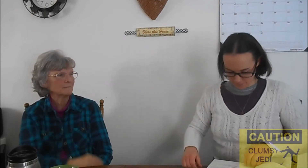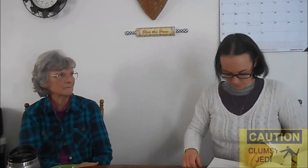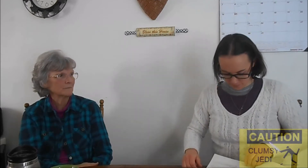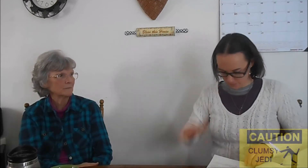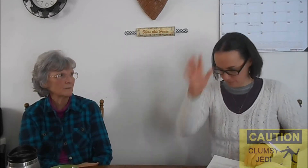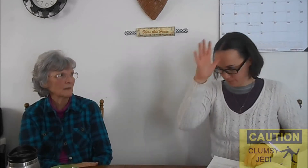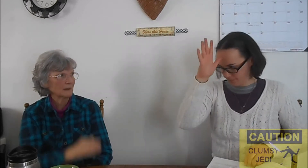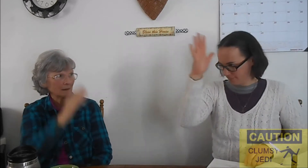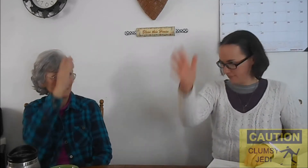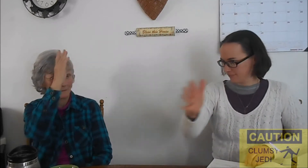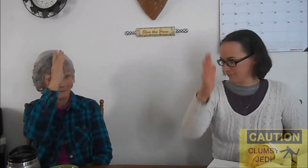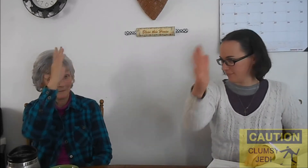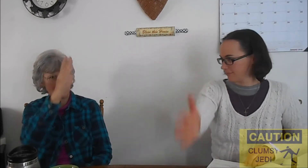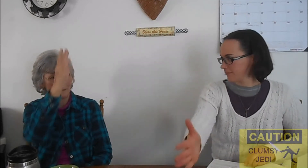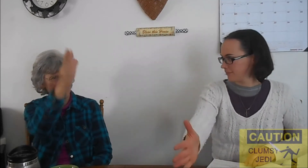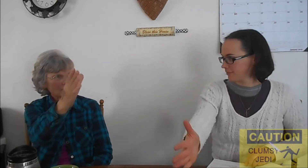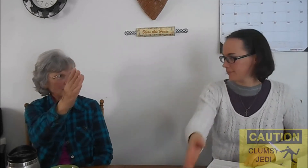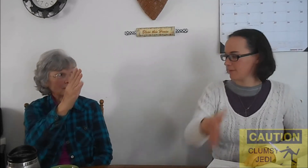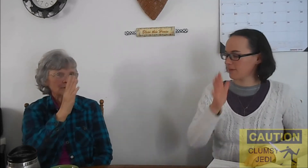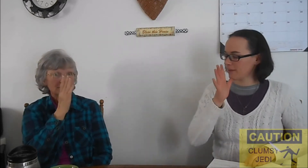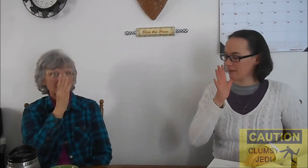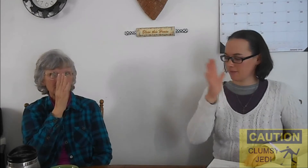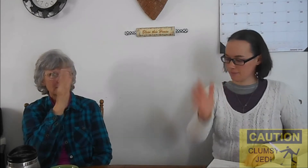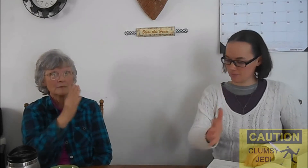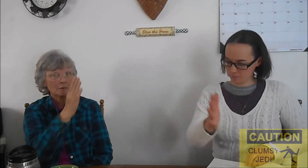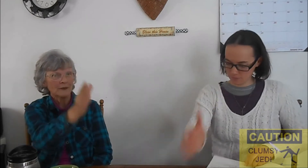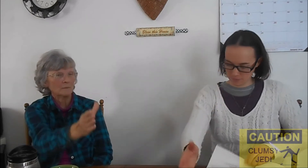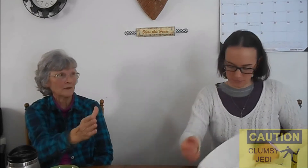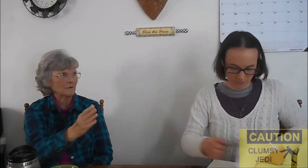grandfather, grandmother.